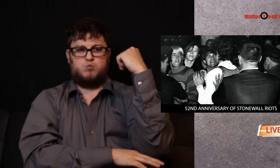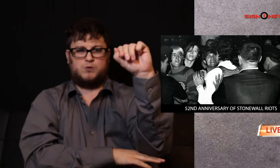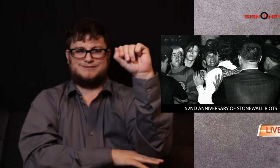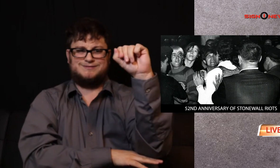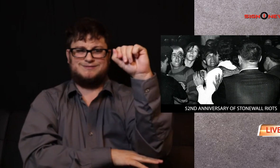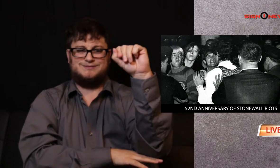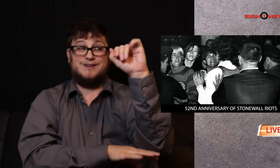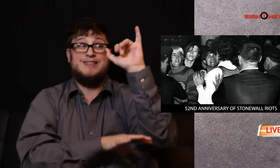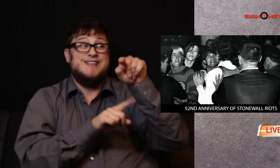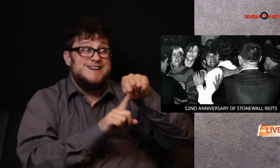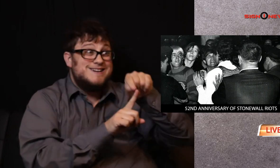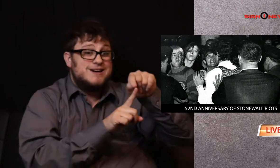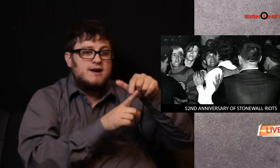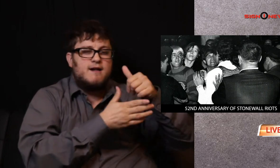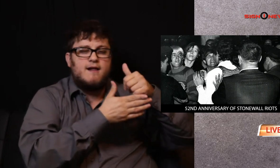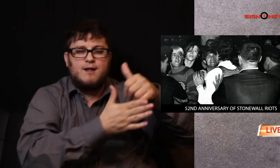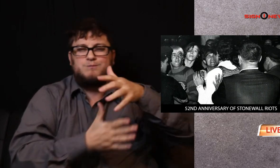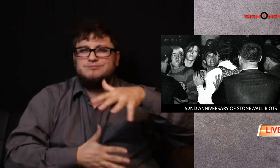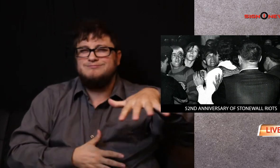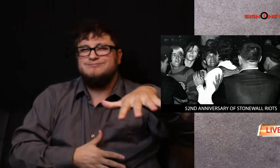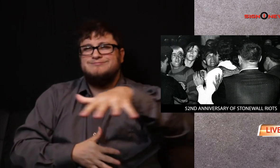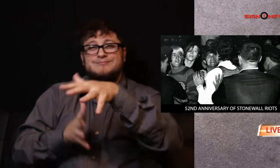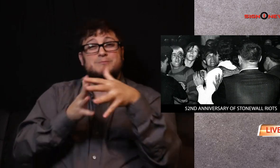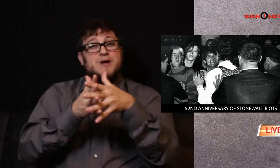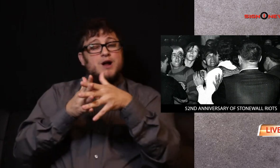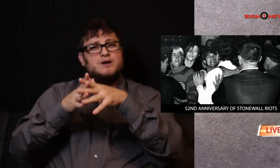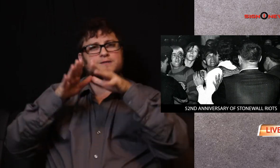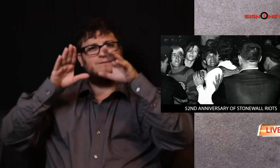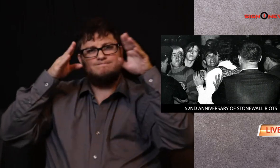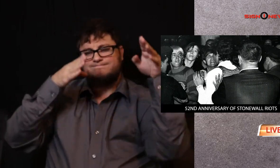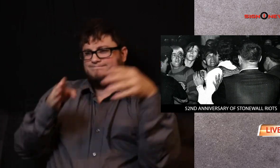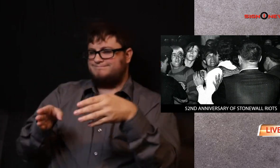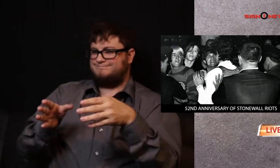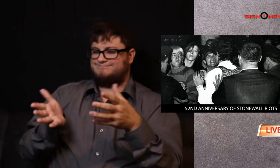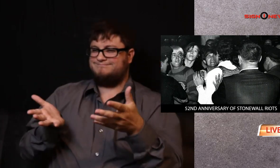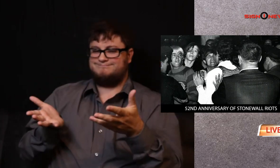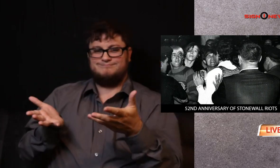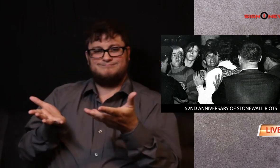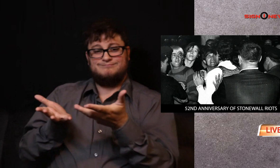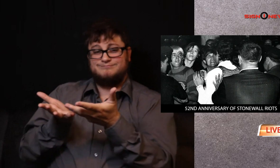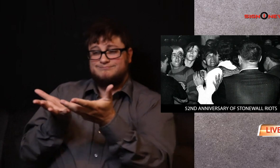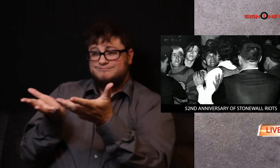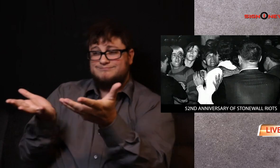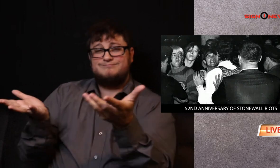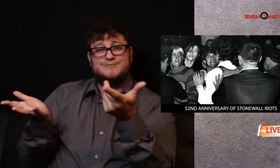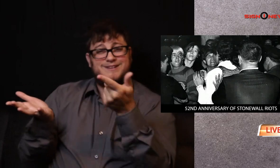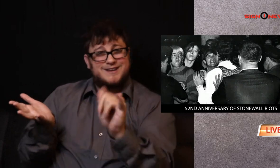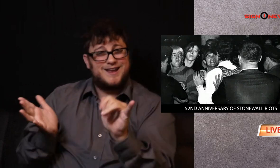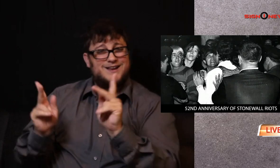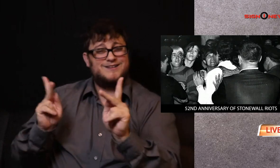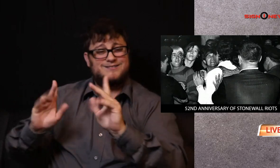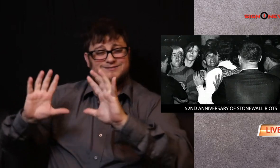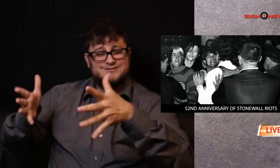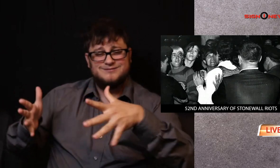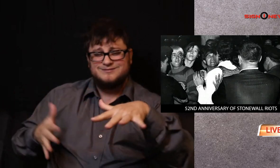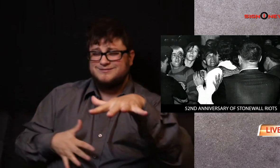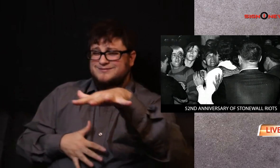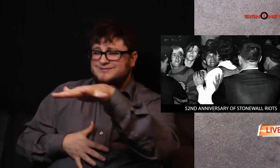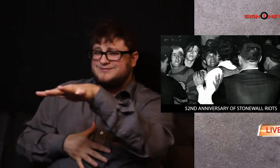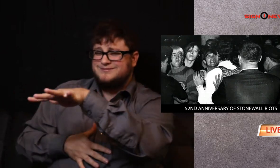The decision was in honor of the activist spirit of the Stonewall uprising, which kicked